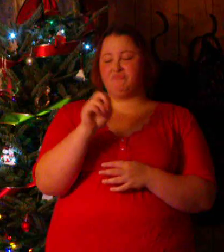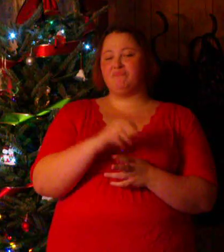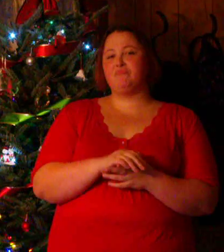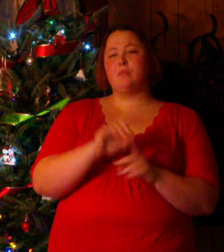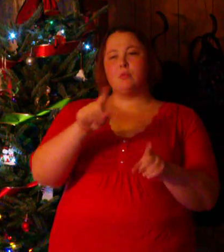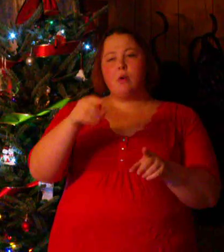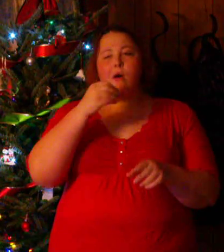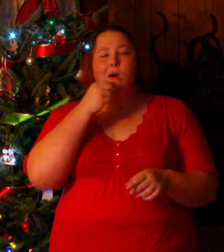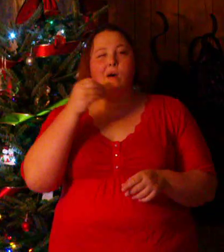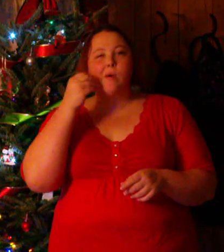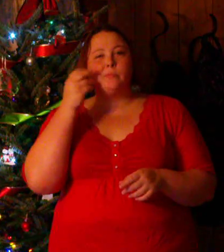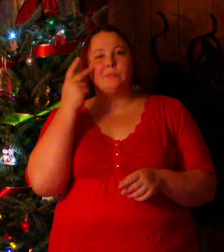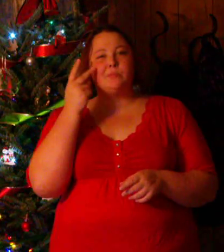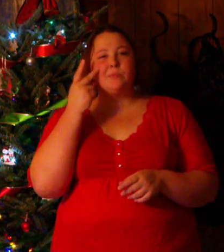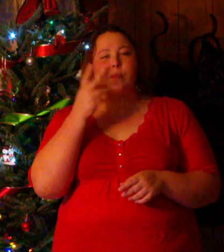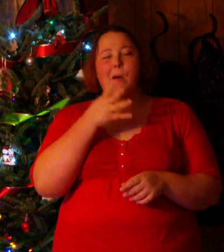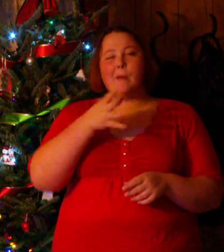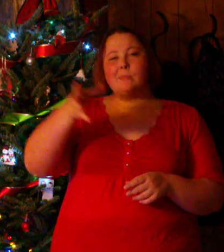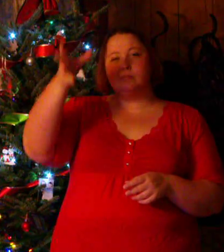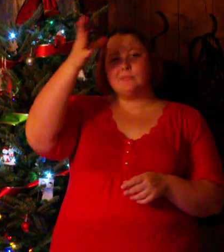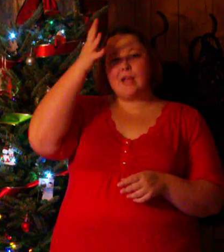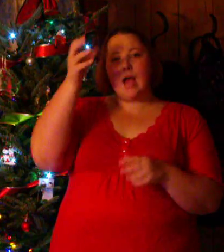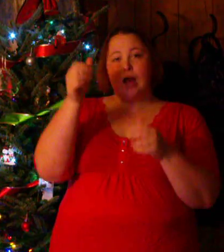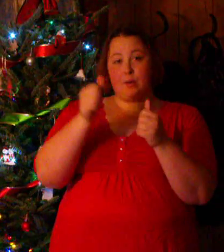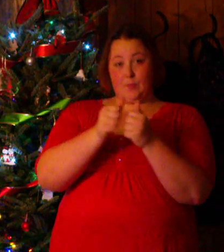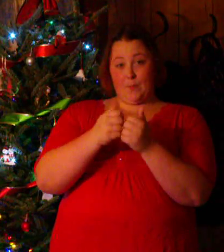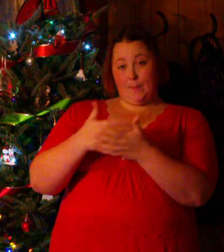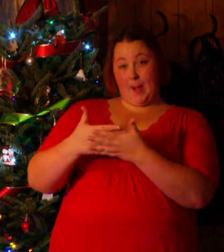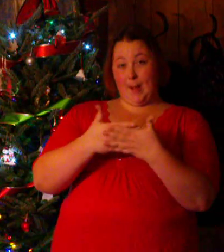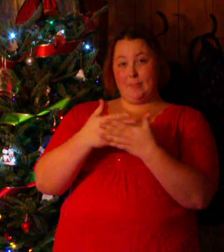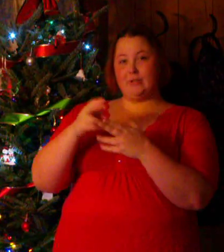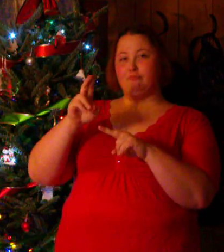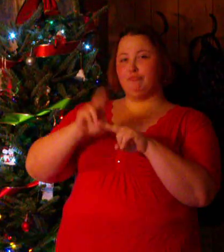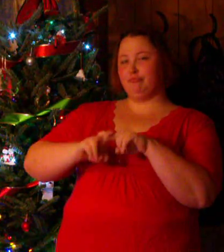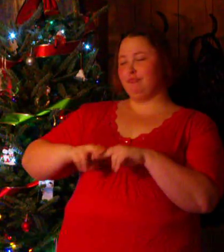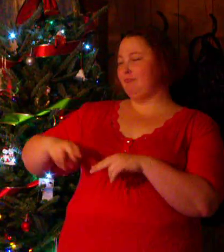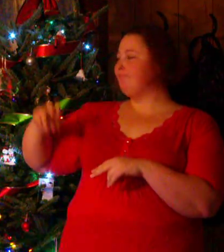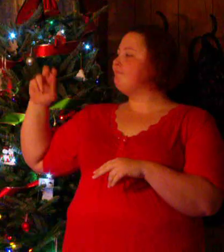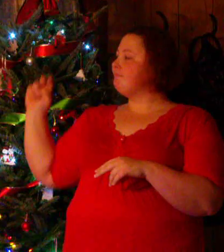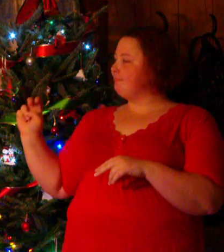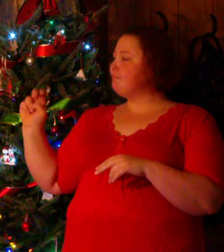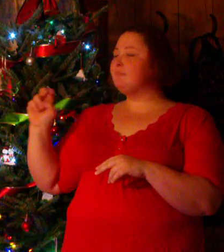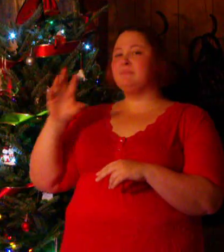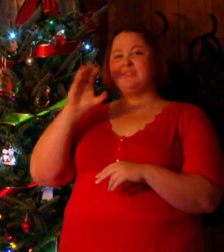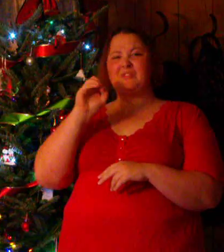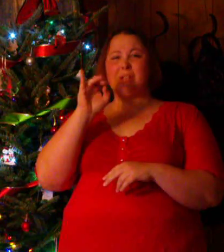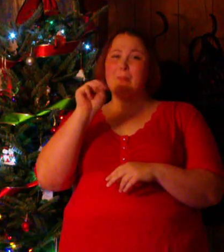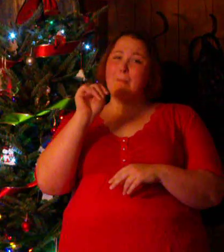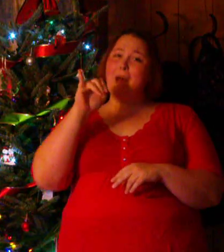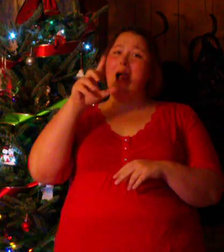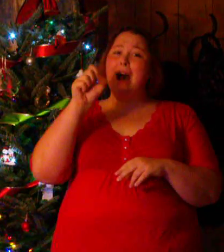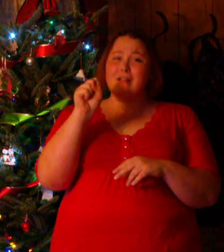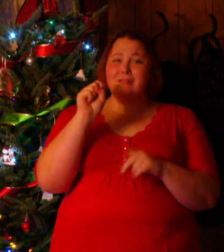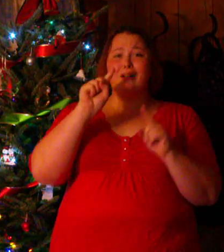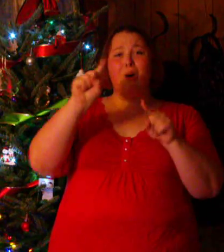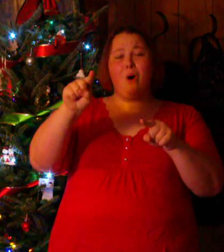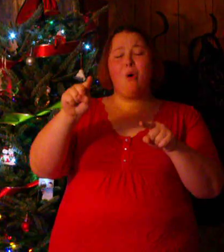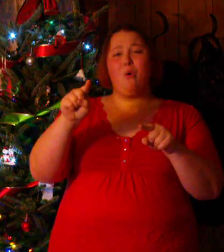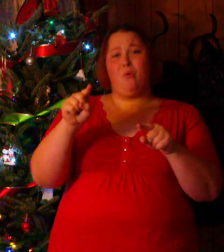home to see her mama and her daddy with the baby in the backseat Fifteen miles to go when she was running